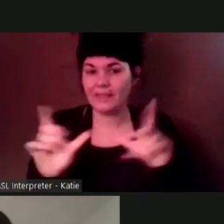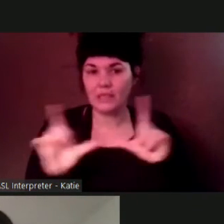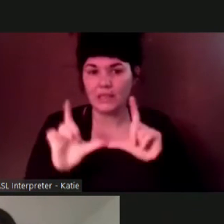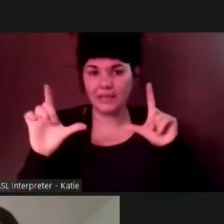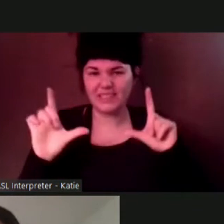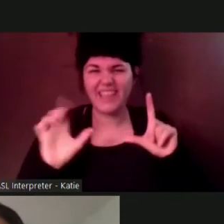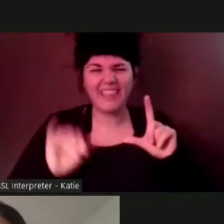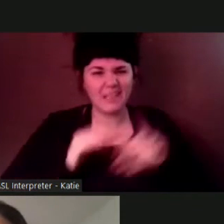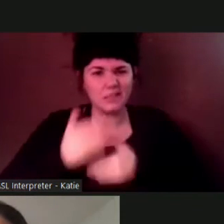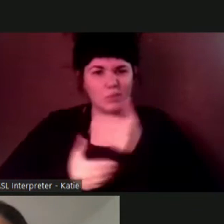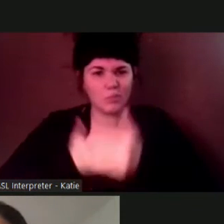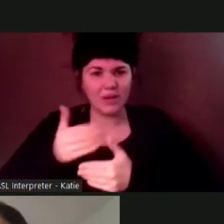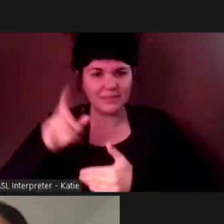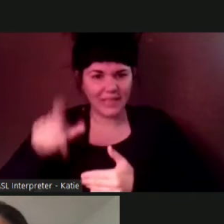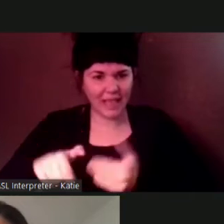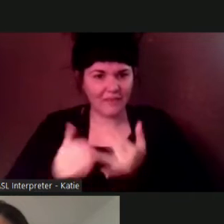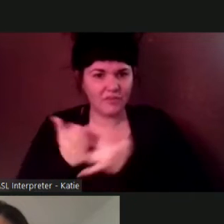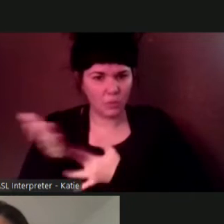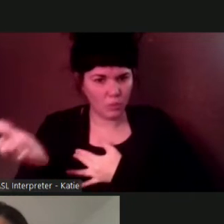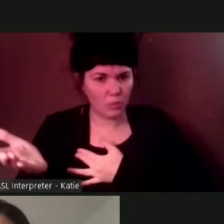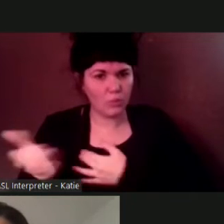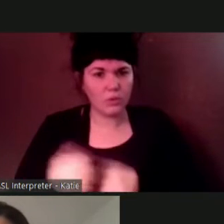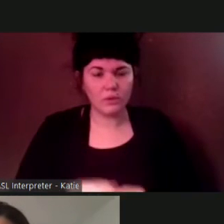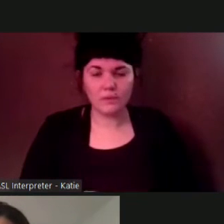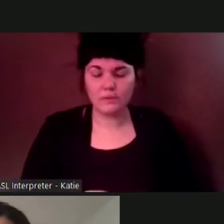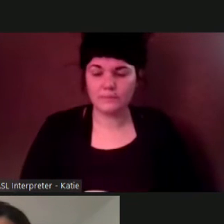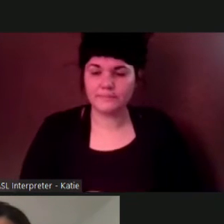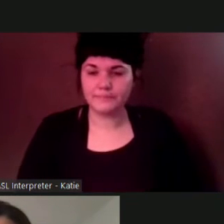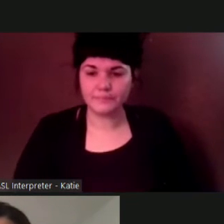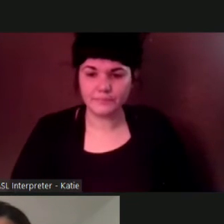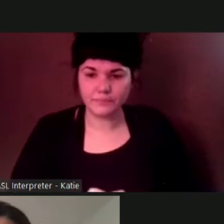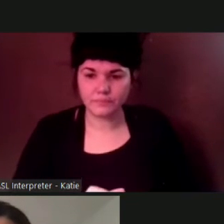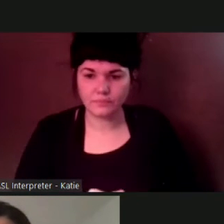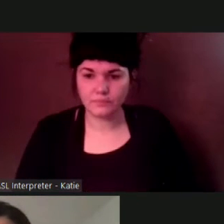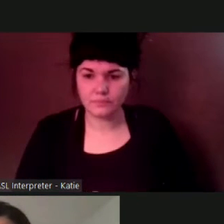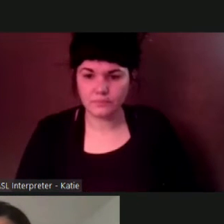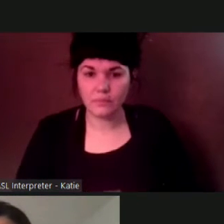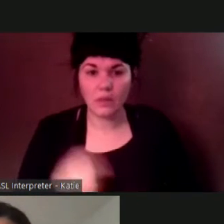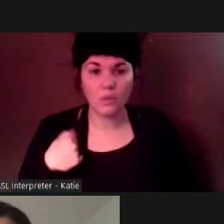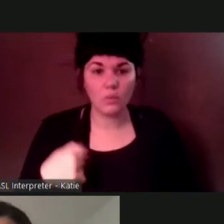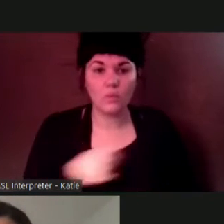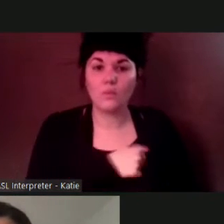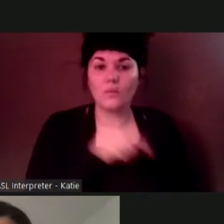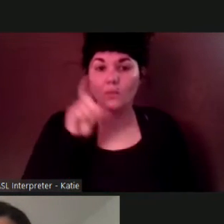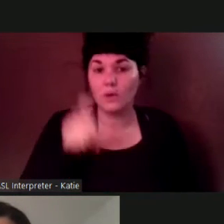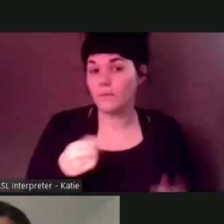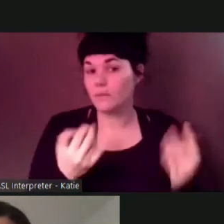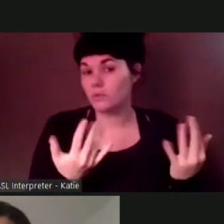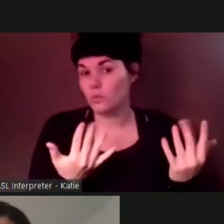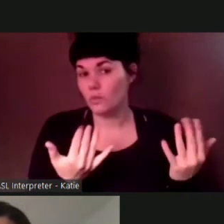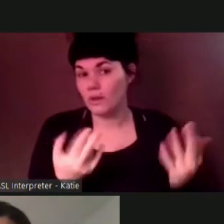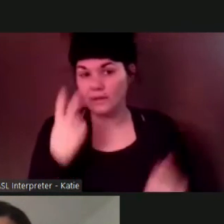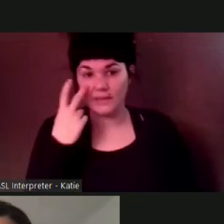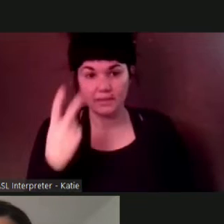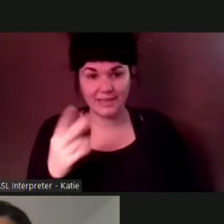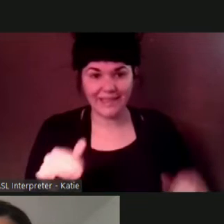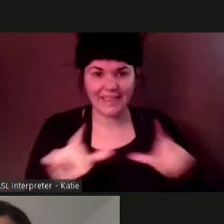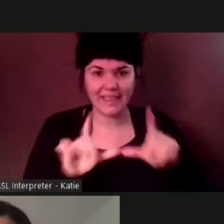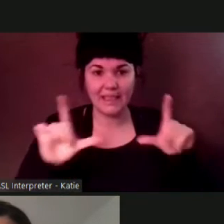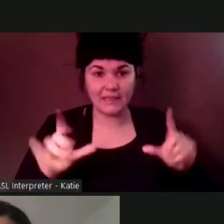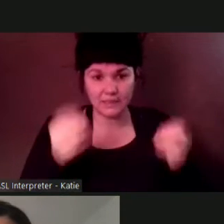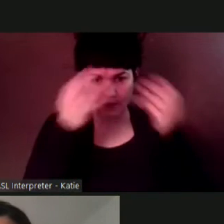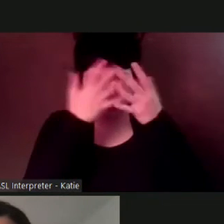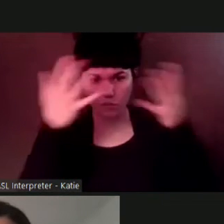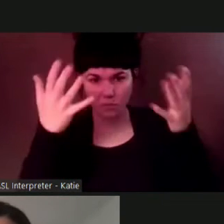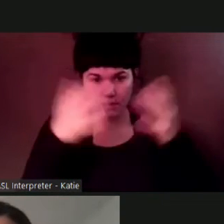i think we've had it in a lot of people and and you know we'll we'll have to wait and see what the licensing data look like but i